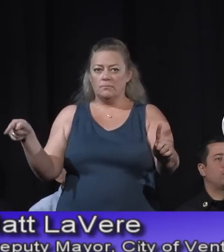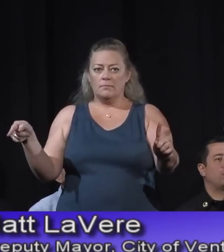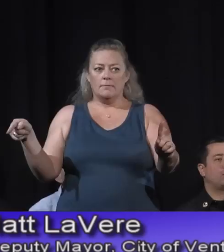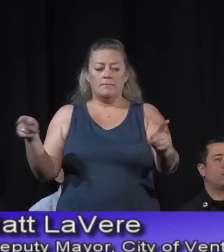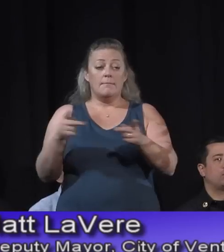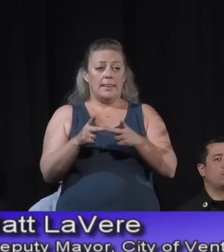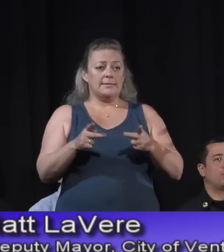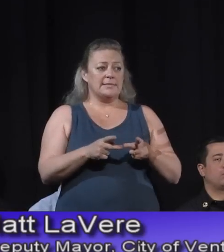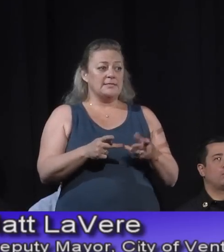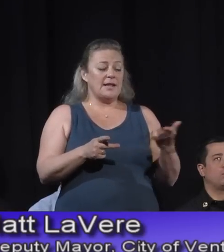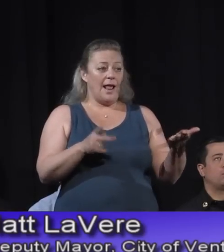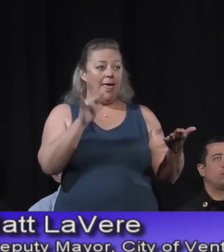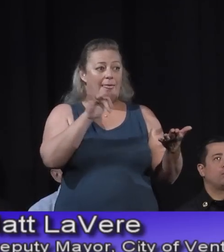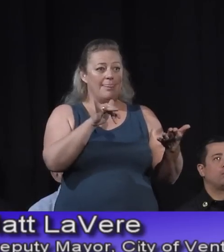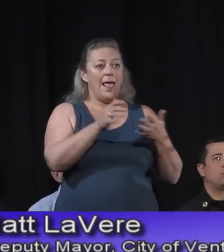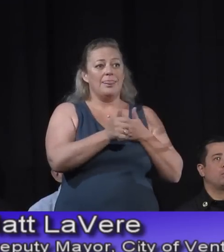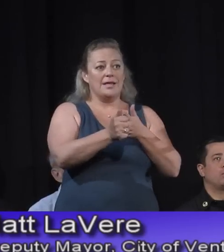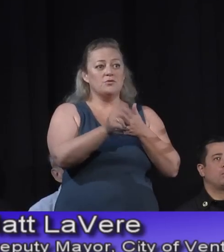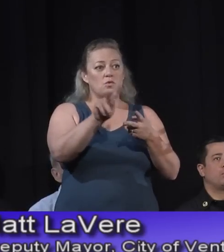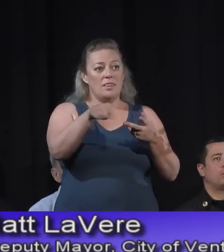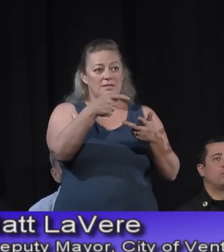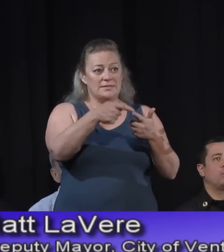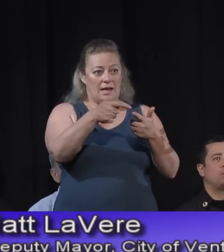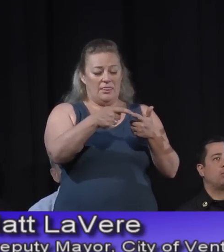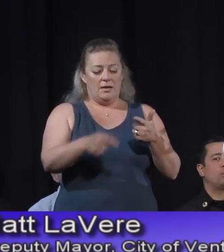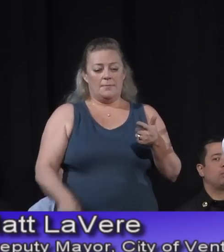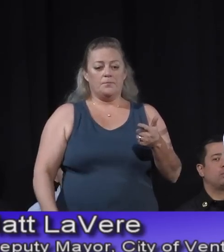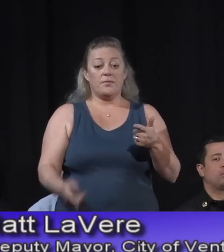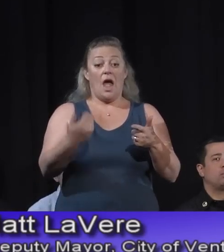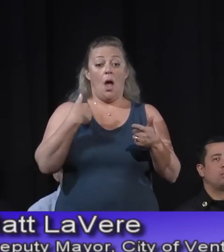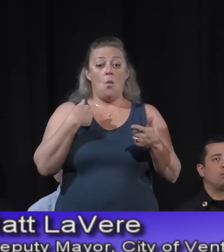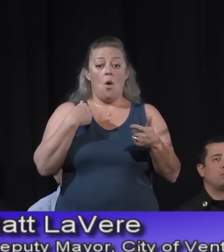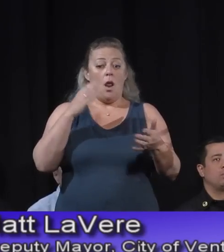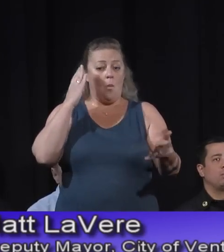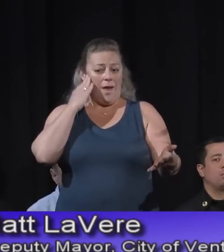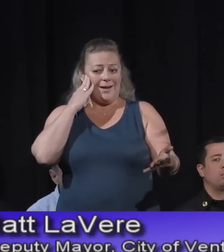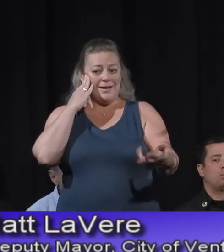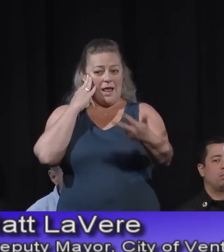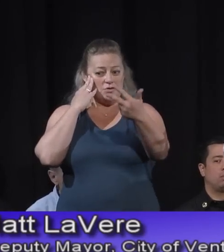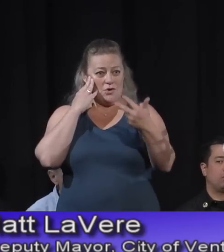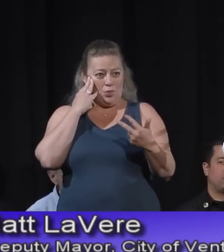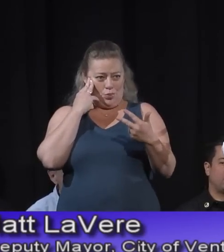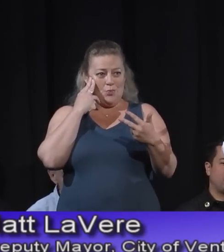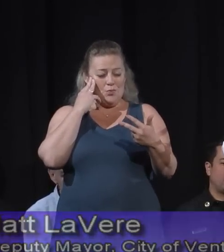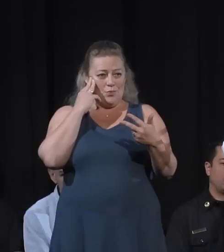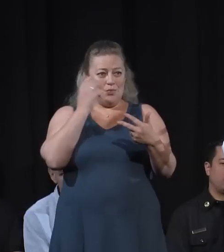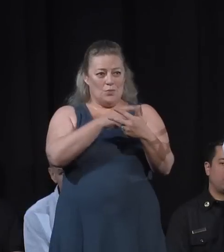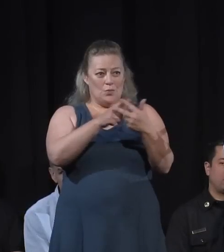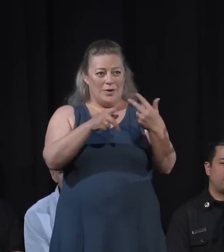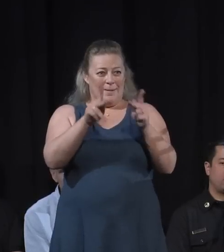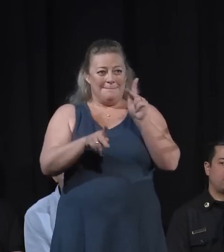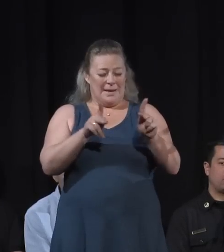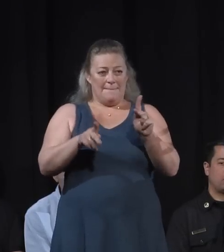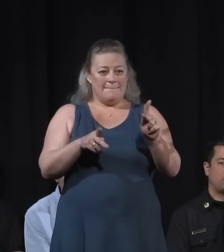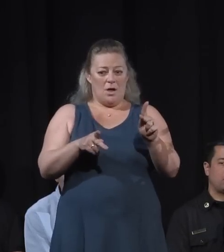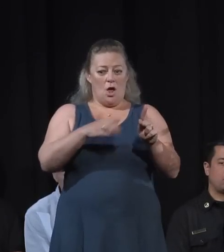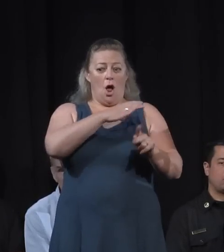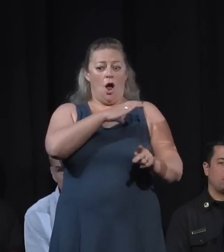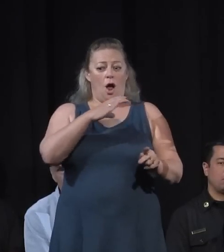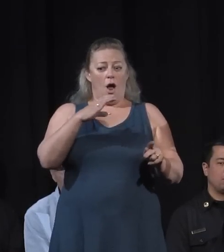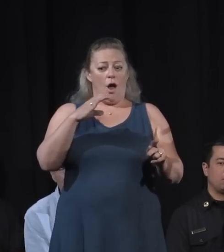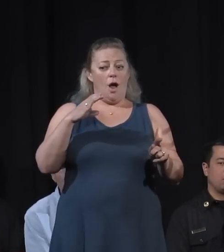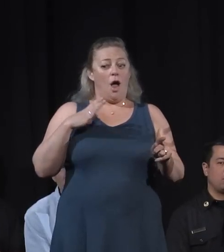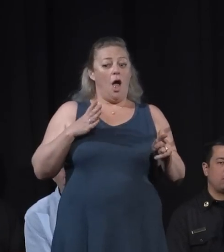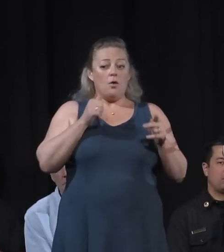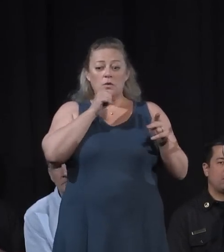the next thing, because I want to recognize and bring three individuals up to the stage. We have Congresswoman Julia Brownlee, State Senator Hannah Beth Jackson,